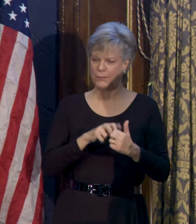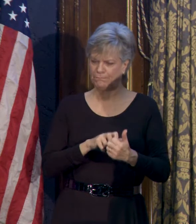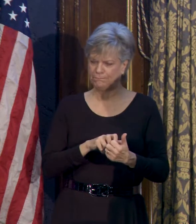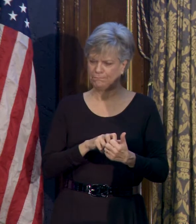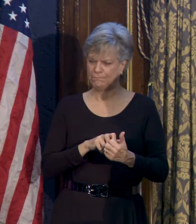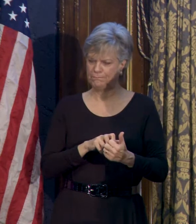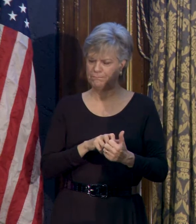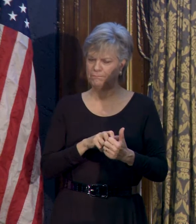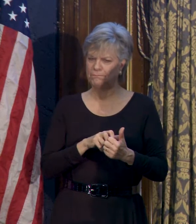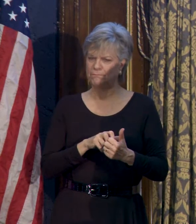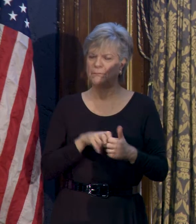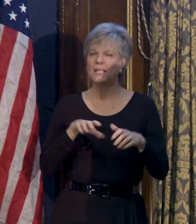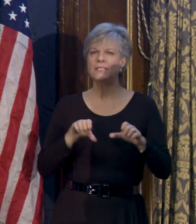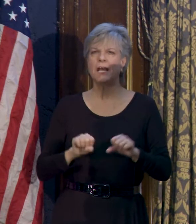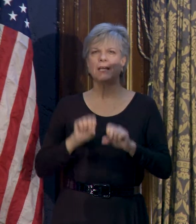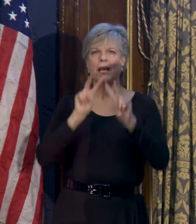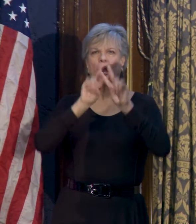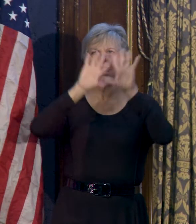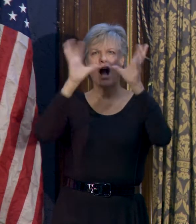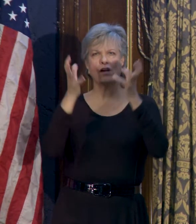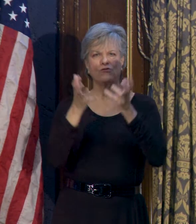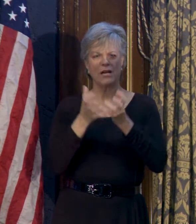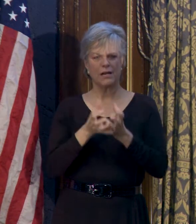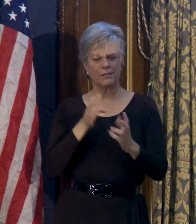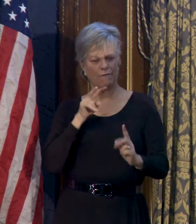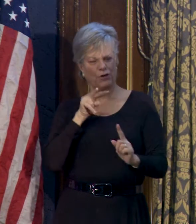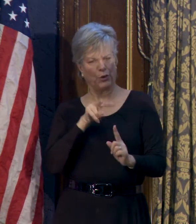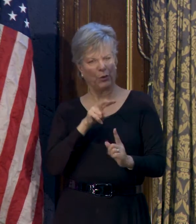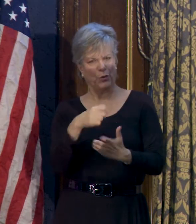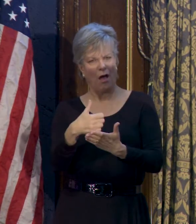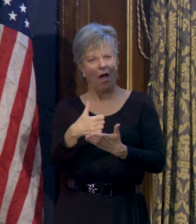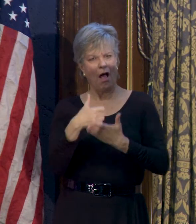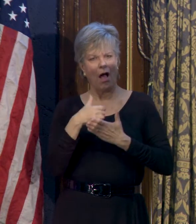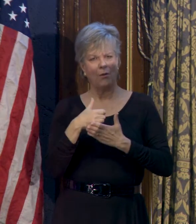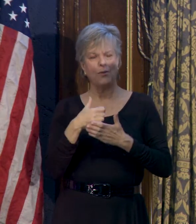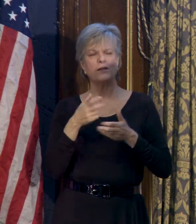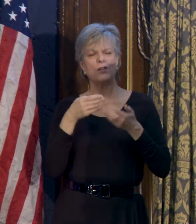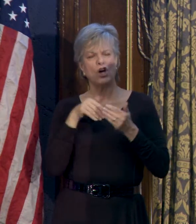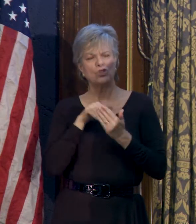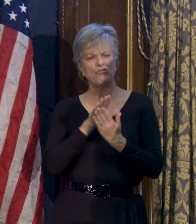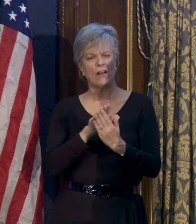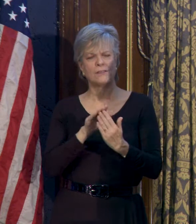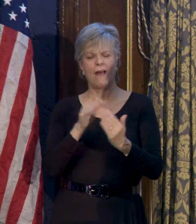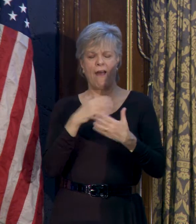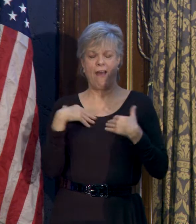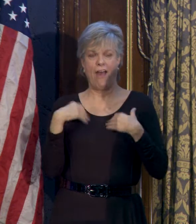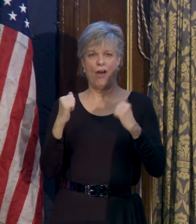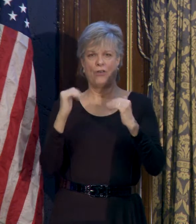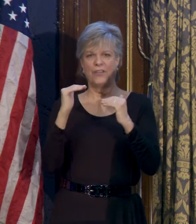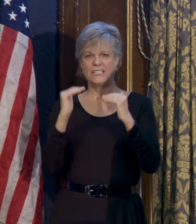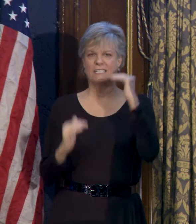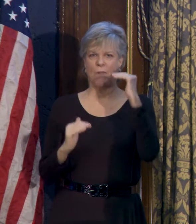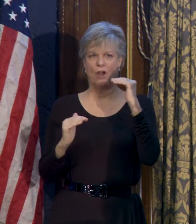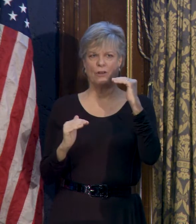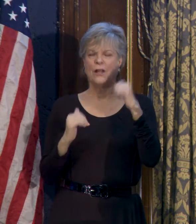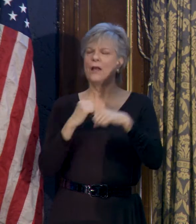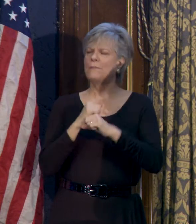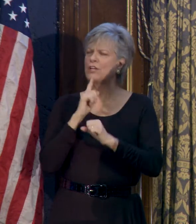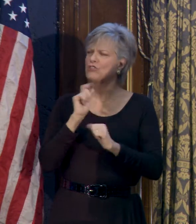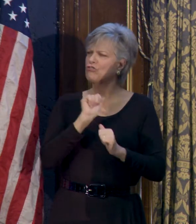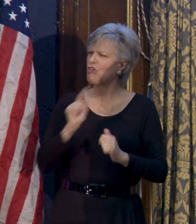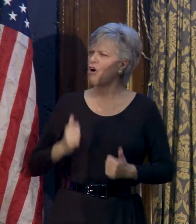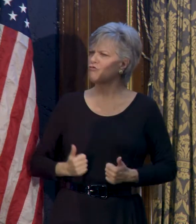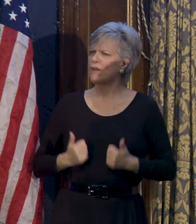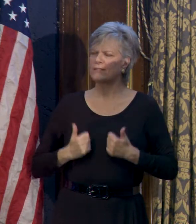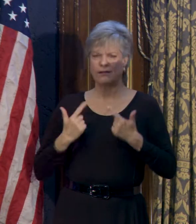Taking a comprehensive view also requires us to address health disparities to ensure all residents live in equitable and